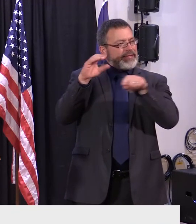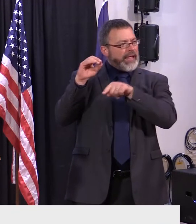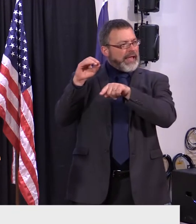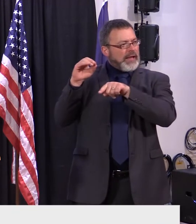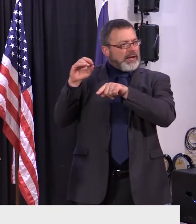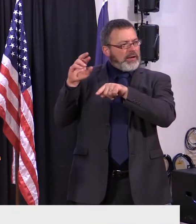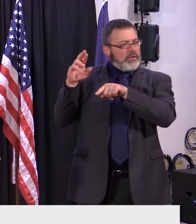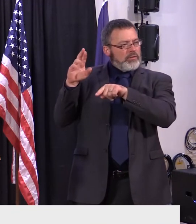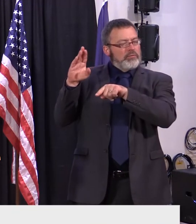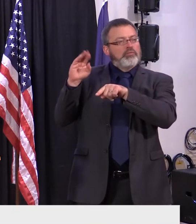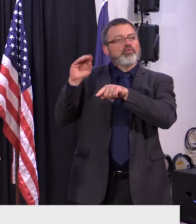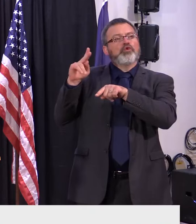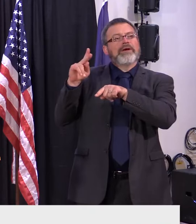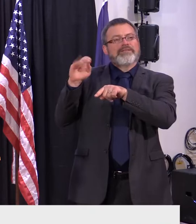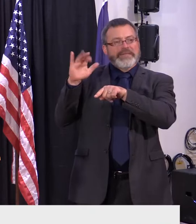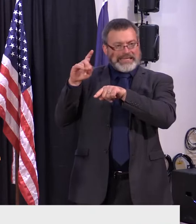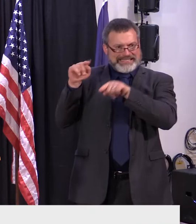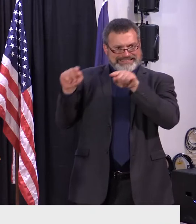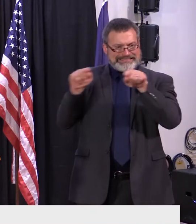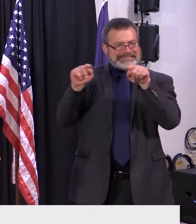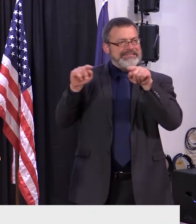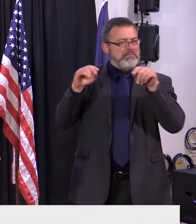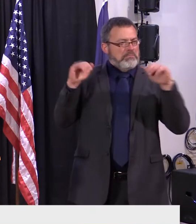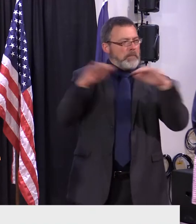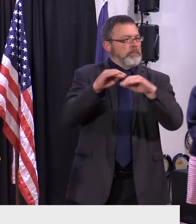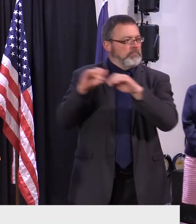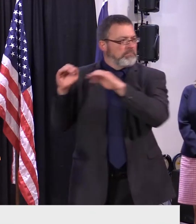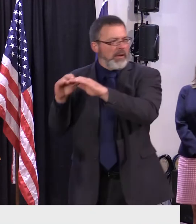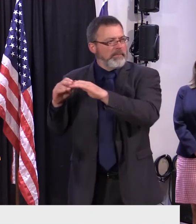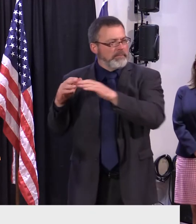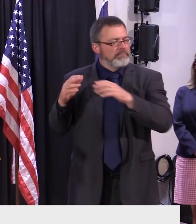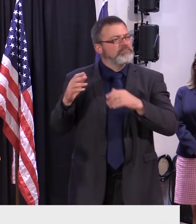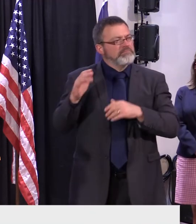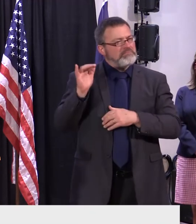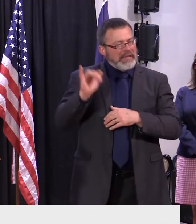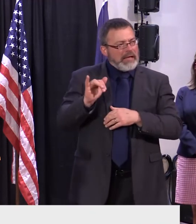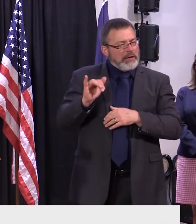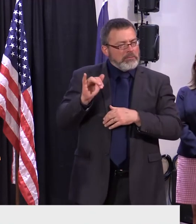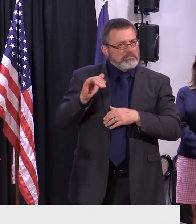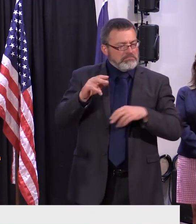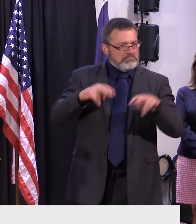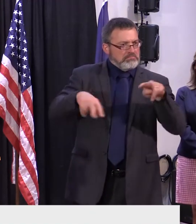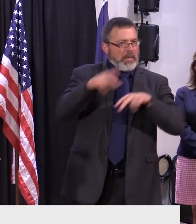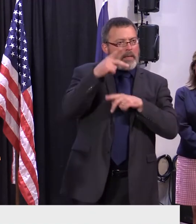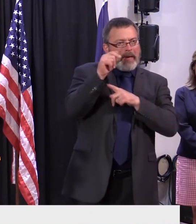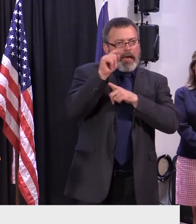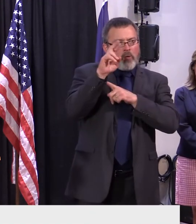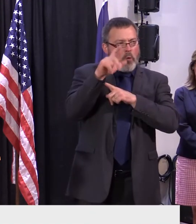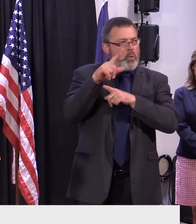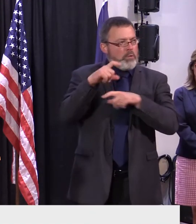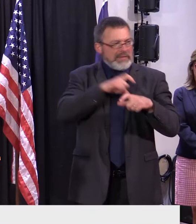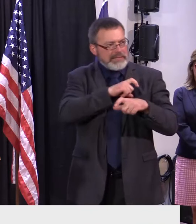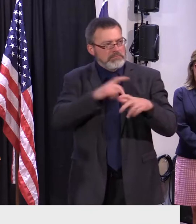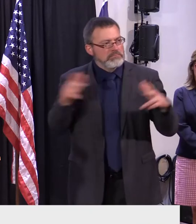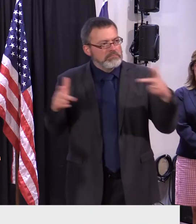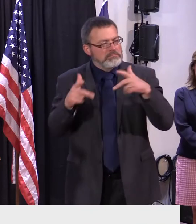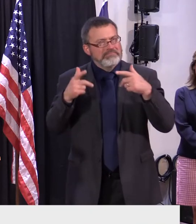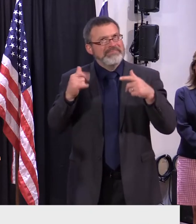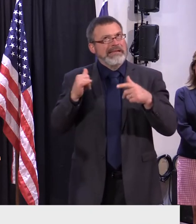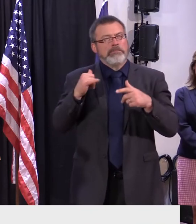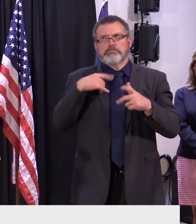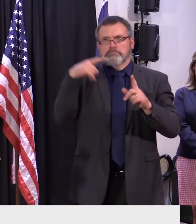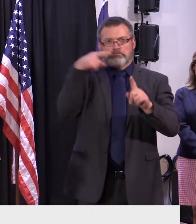that really stuck out was this last saturation patrol that took place on the uh 10th of september um